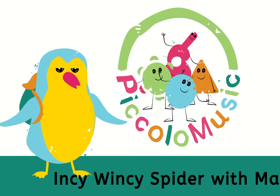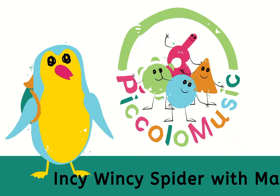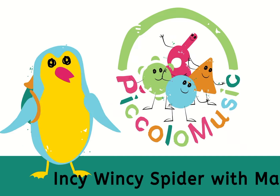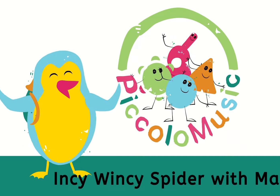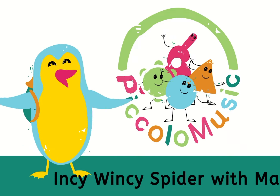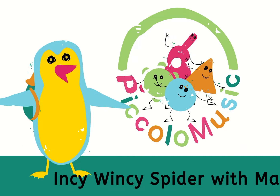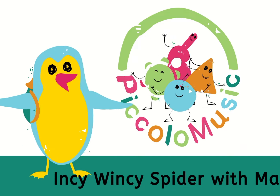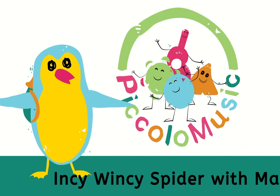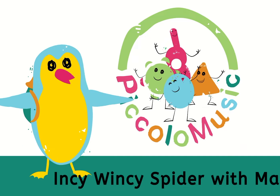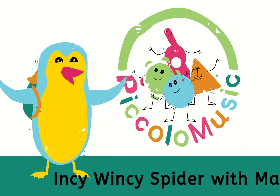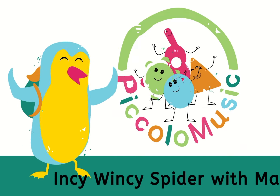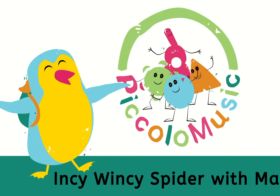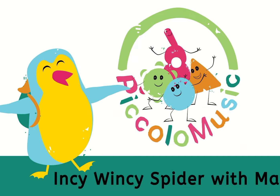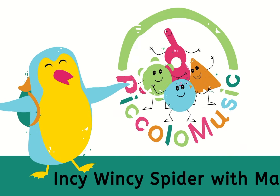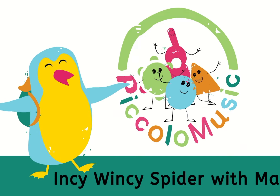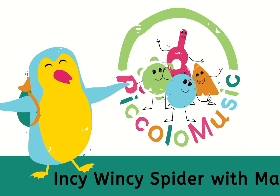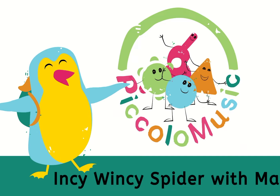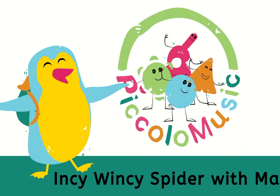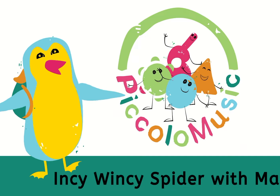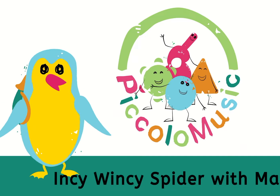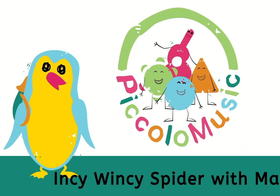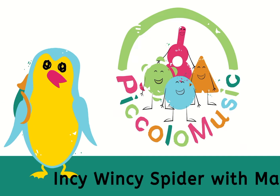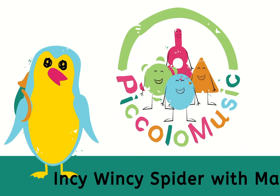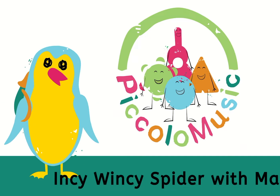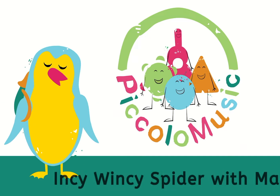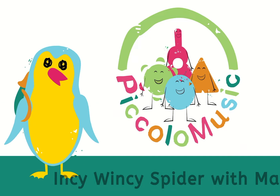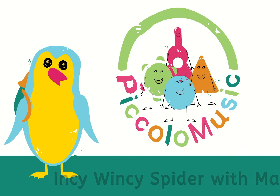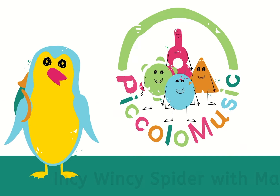Hey, it's Piccolo Music!